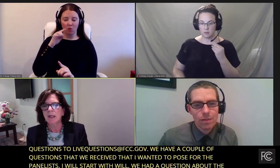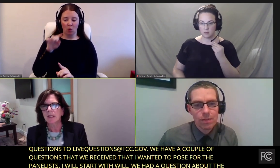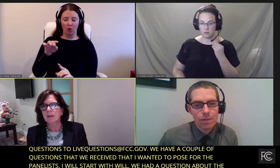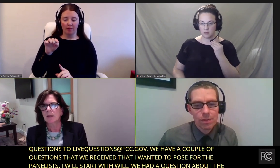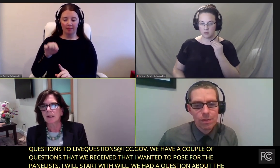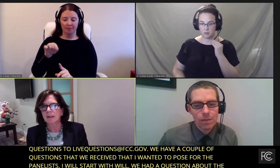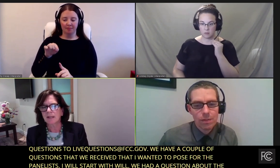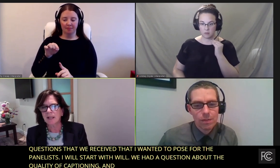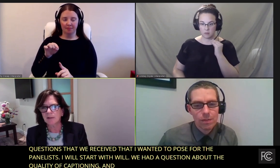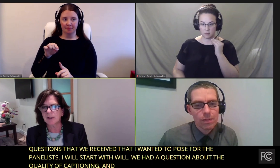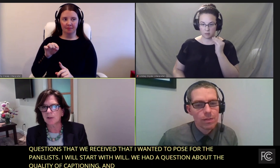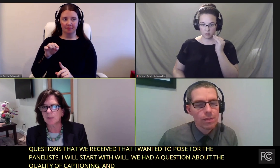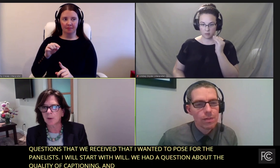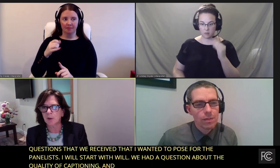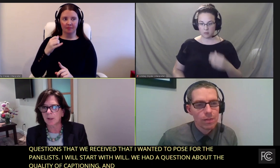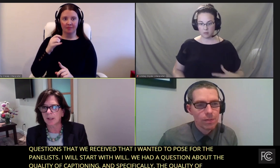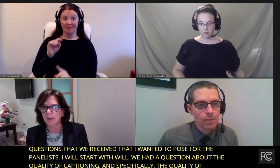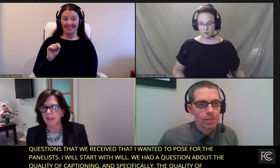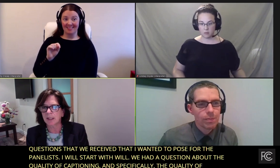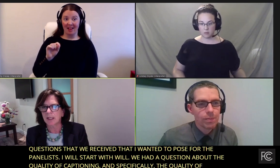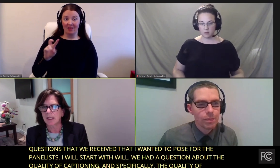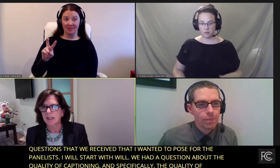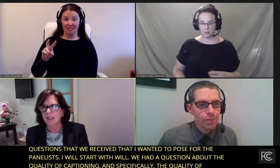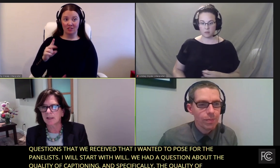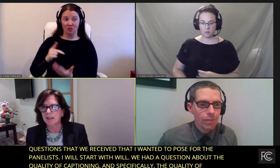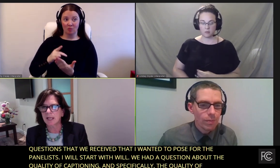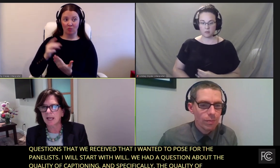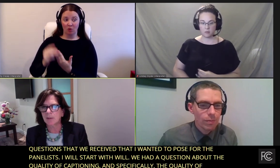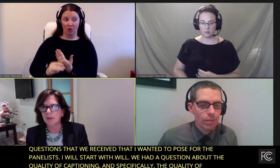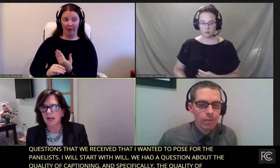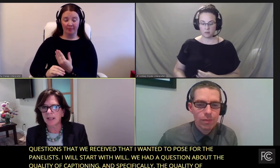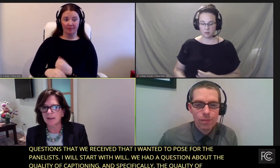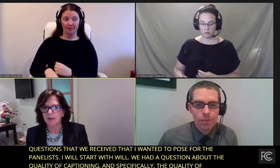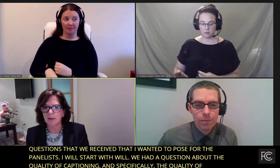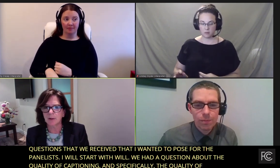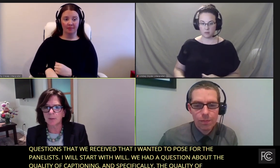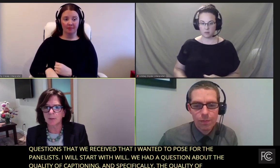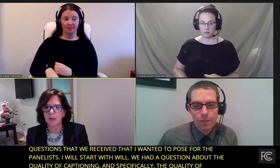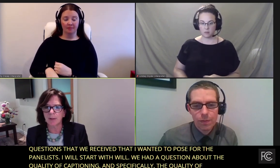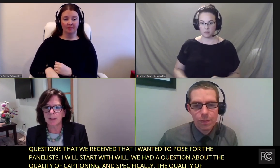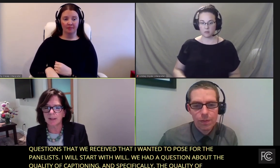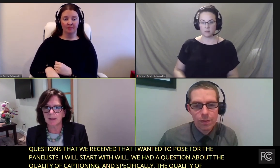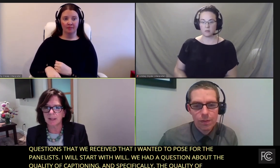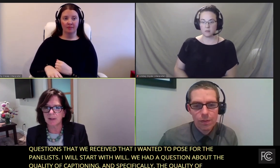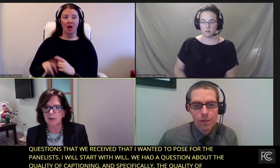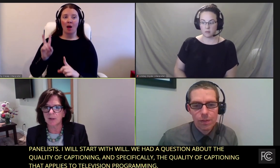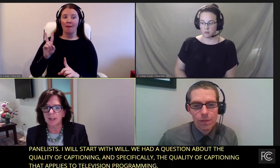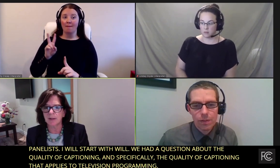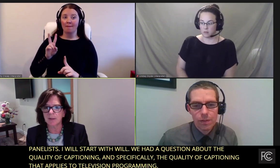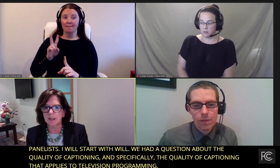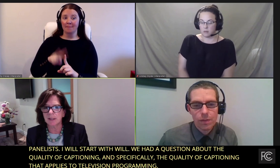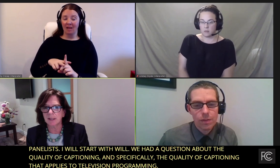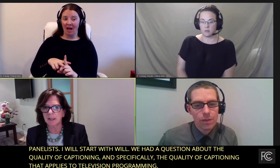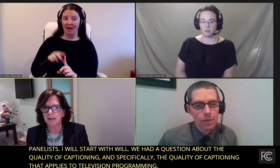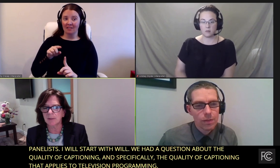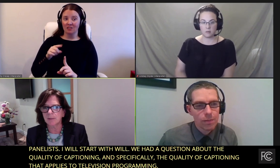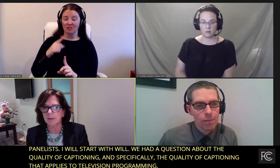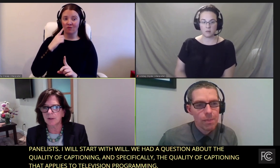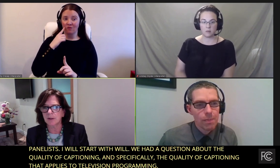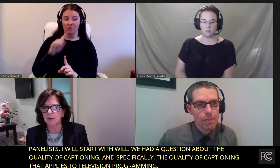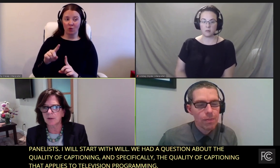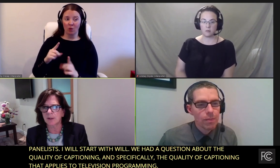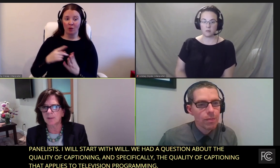television programming. Does that apply to programming that's streamed,